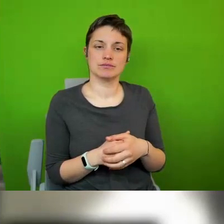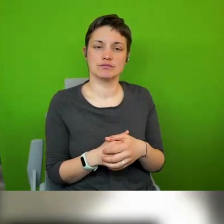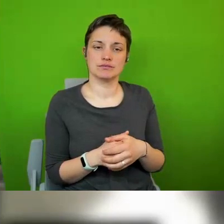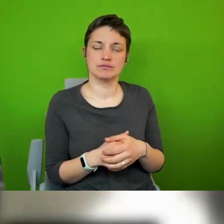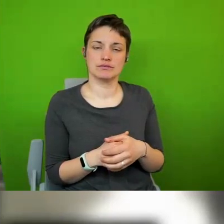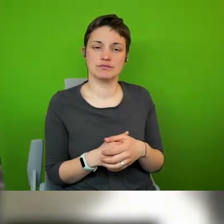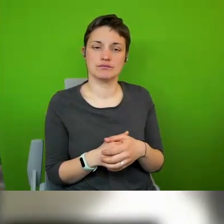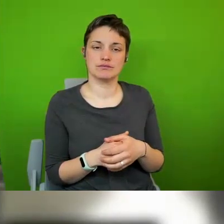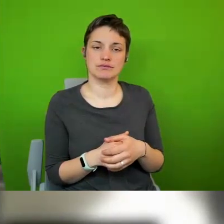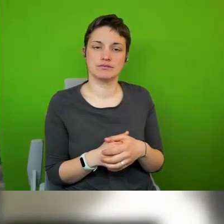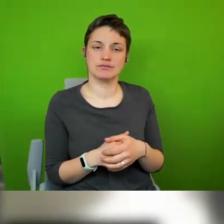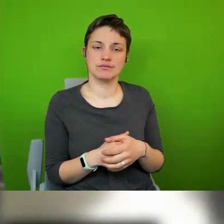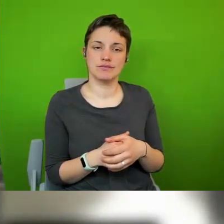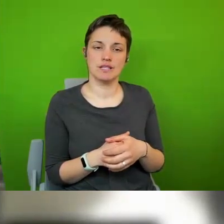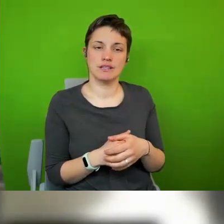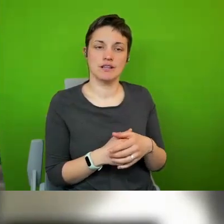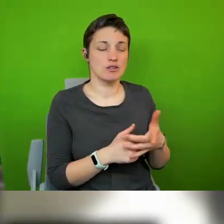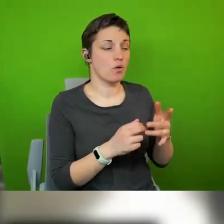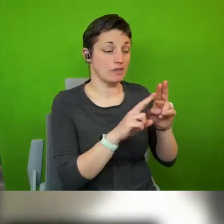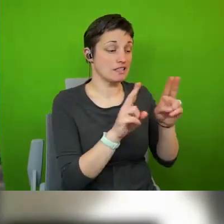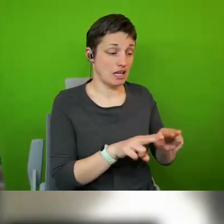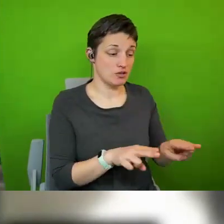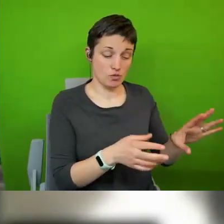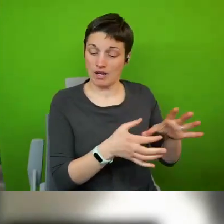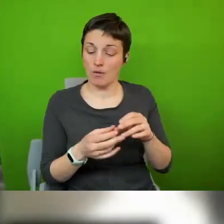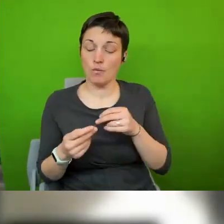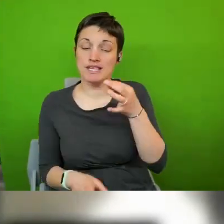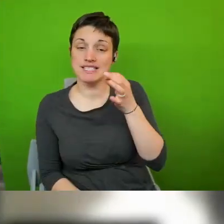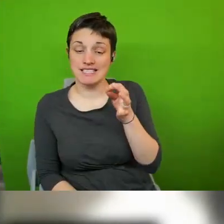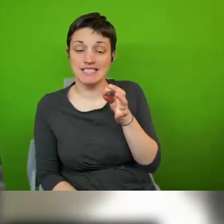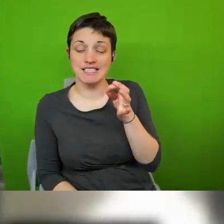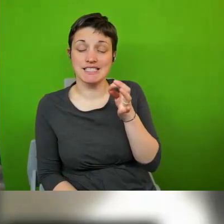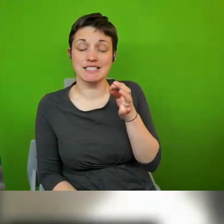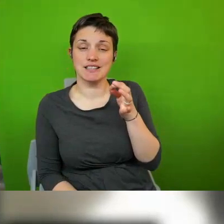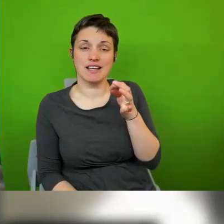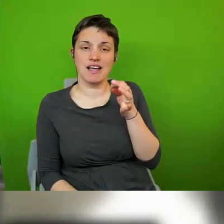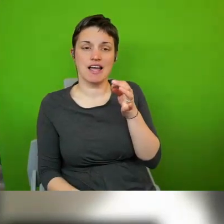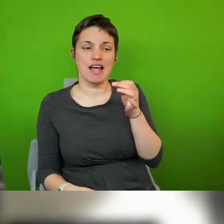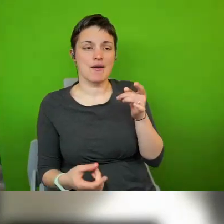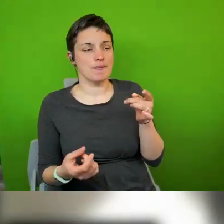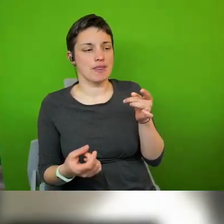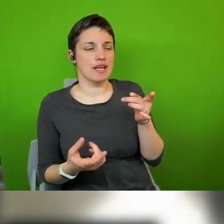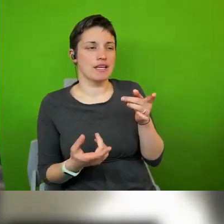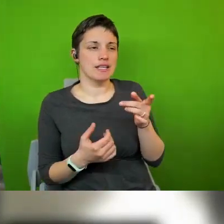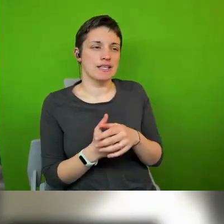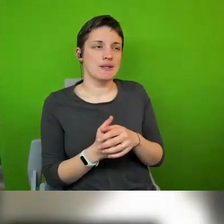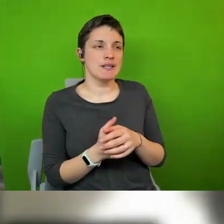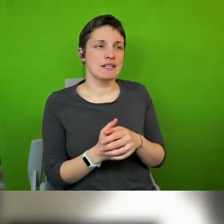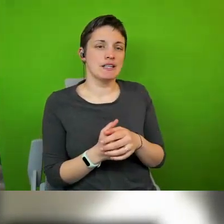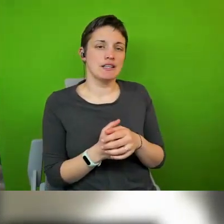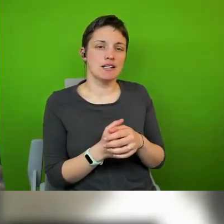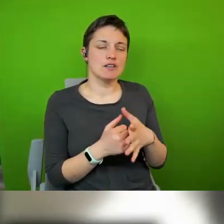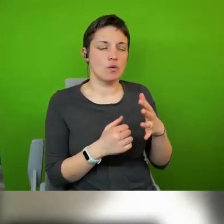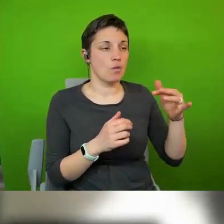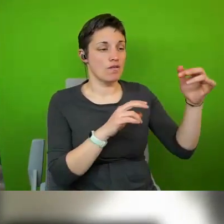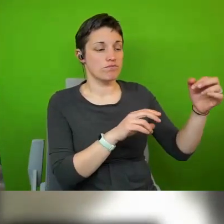with cities i think it's a two-way approach it flows from the international to the local